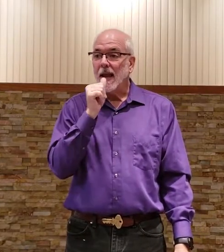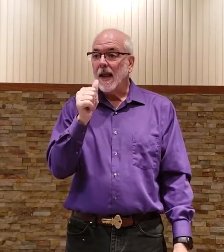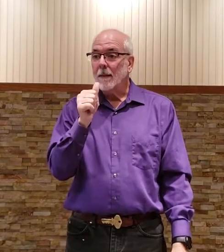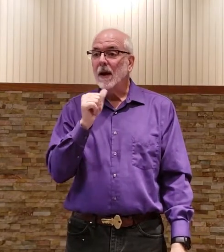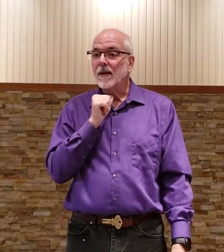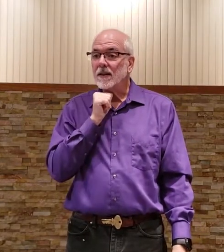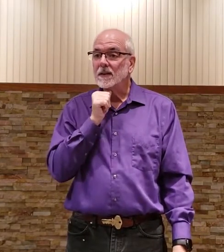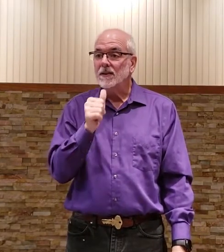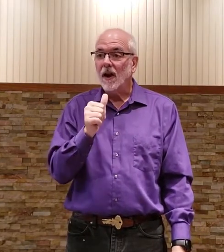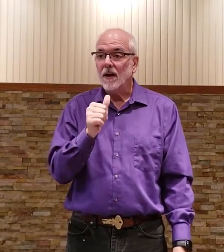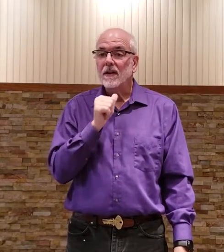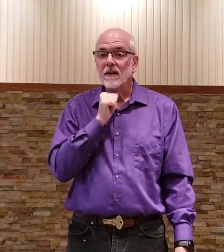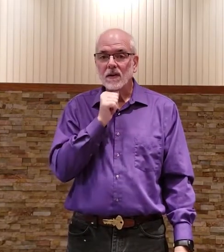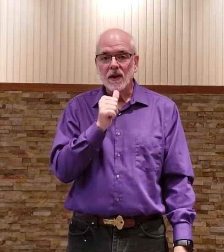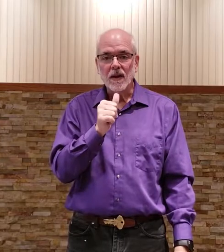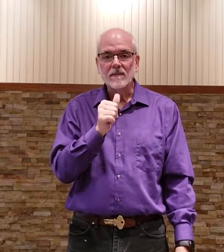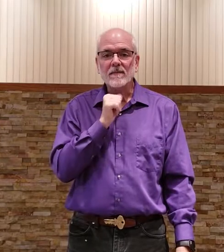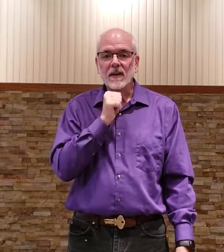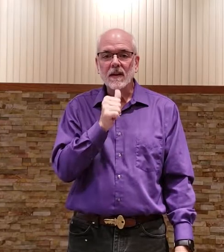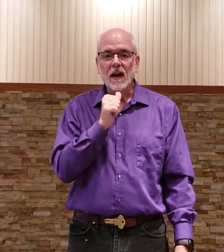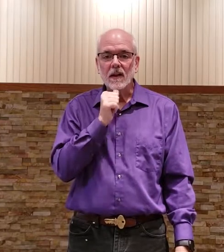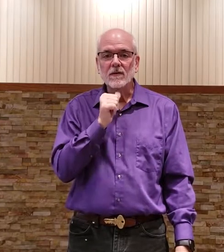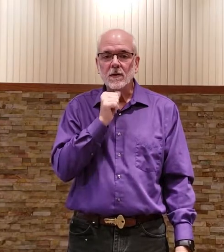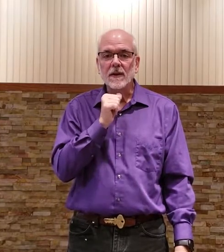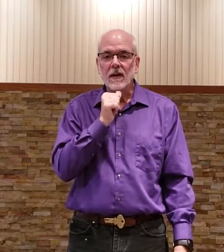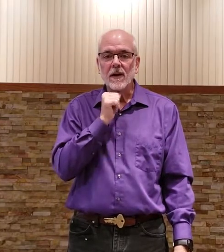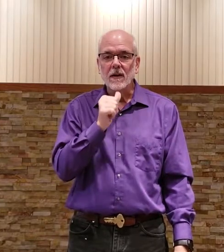am and this is not okay not comes from down here